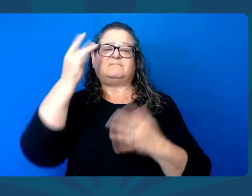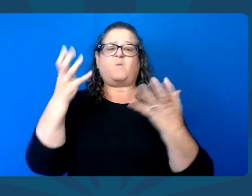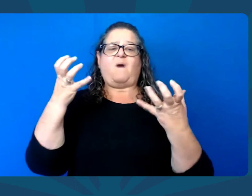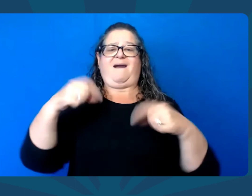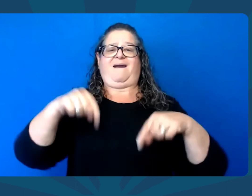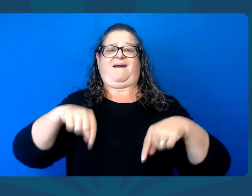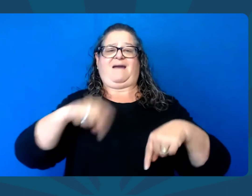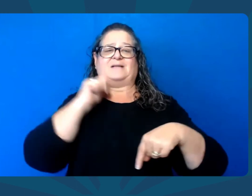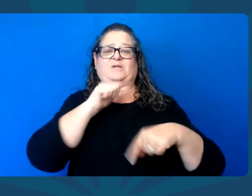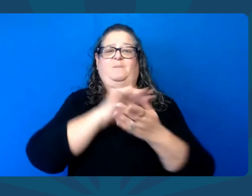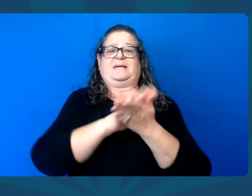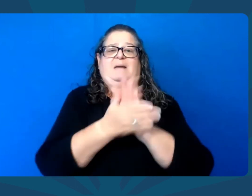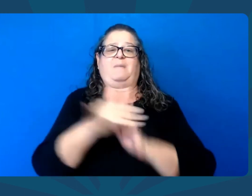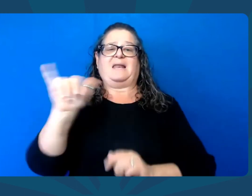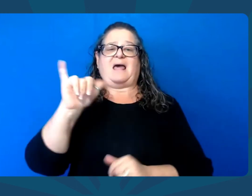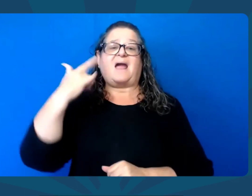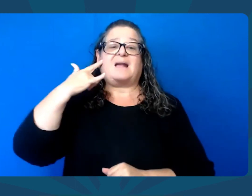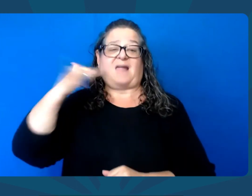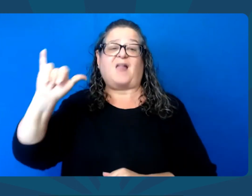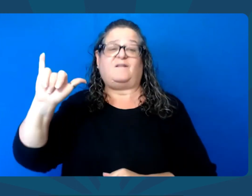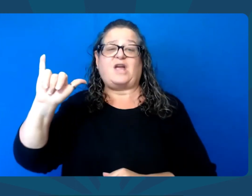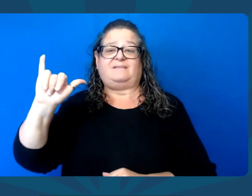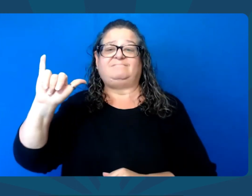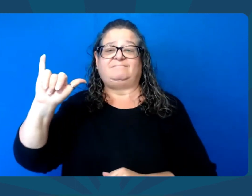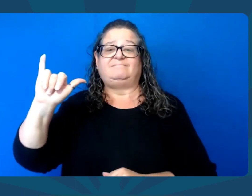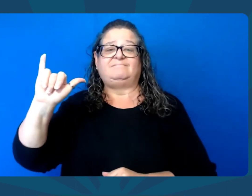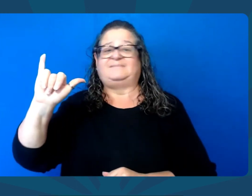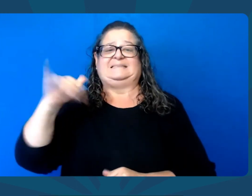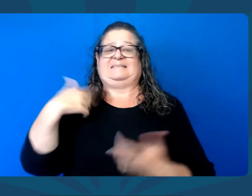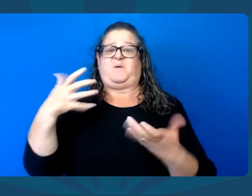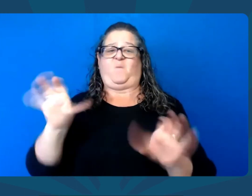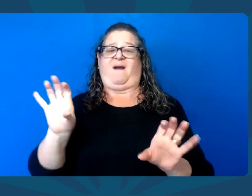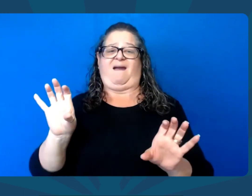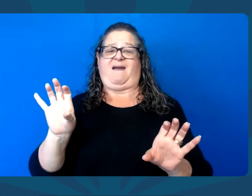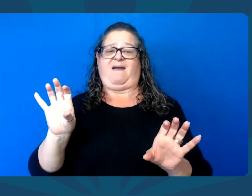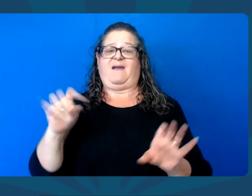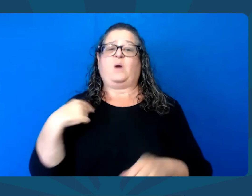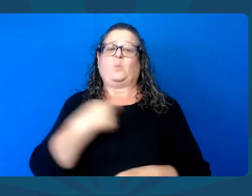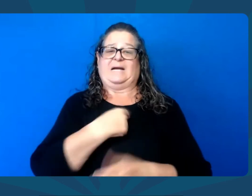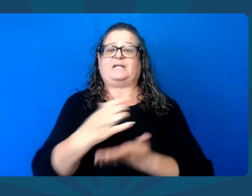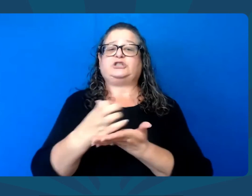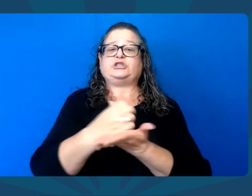Reject fringe candidates who want to turn our state into California.